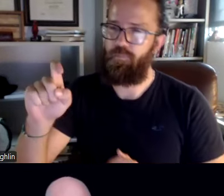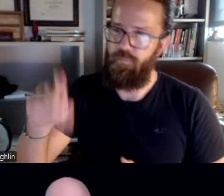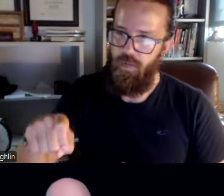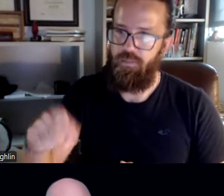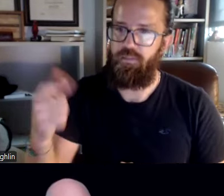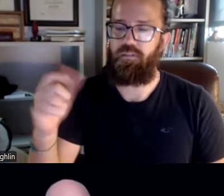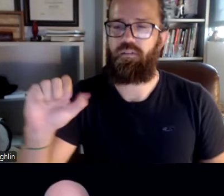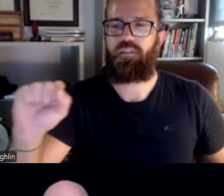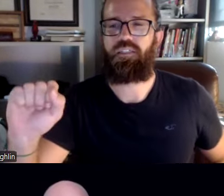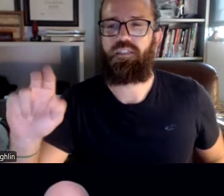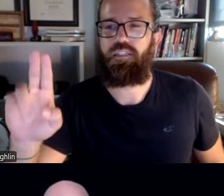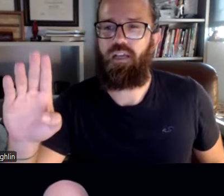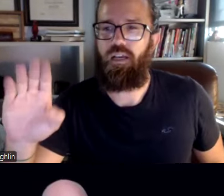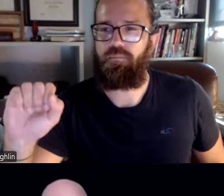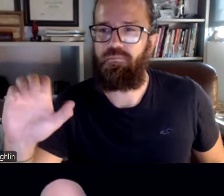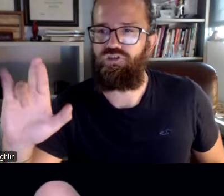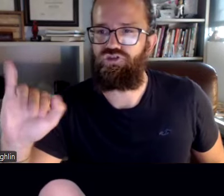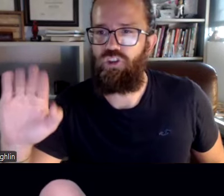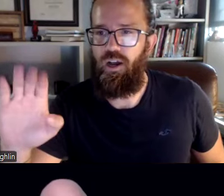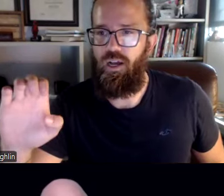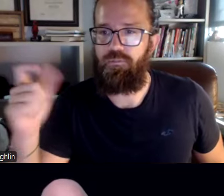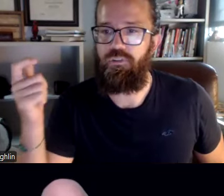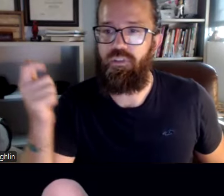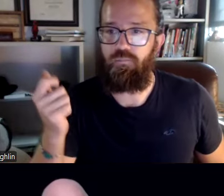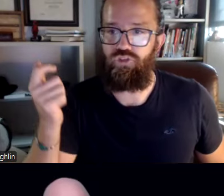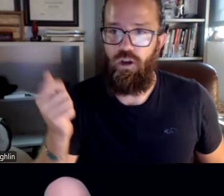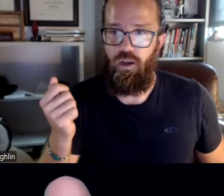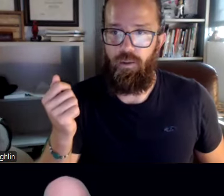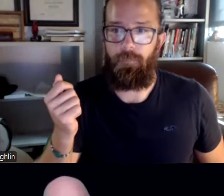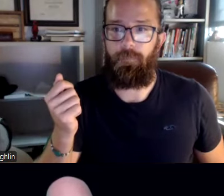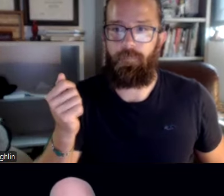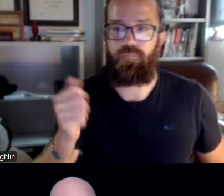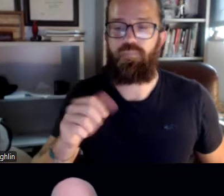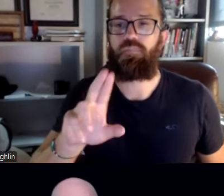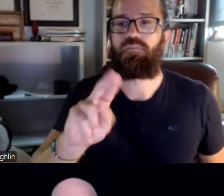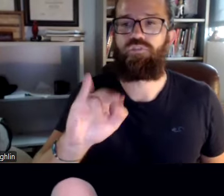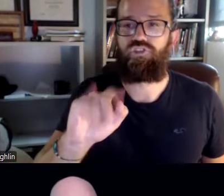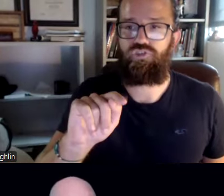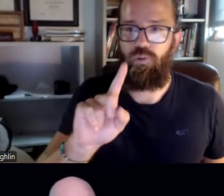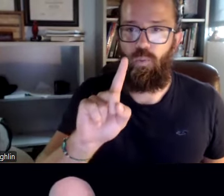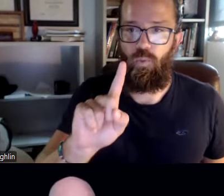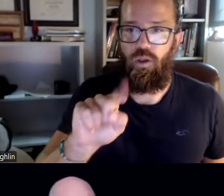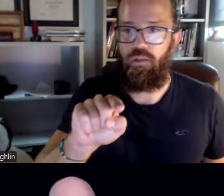that's your required textbook which you must have you must subscribe for it now